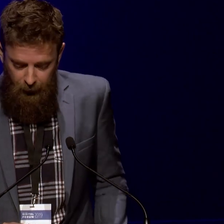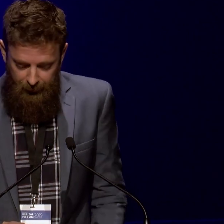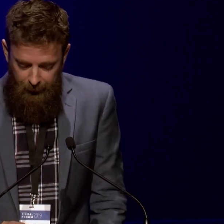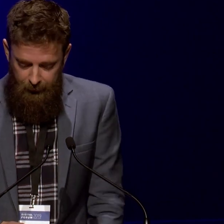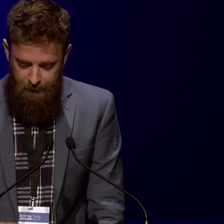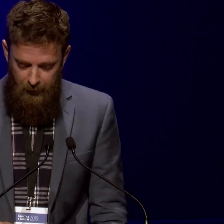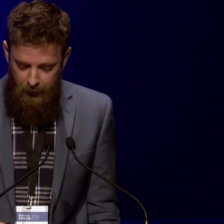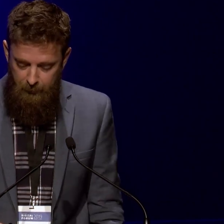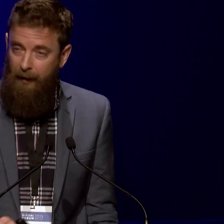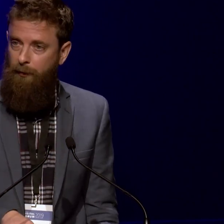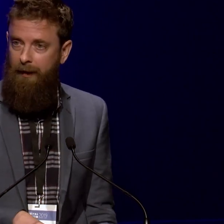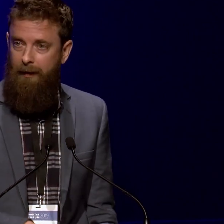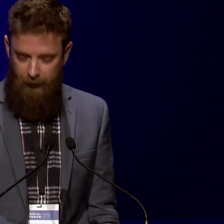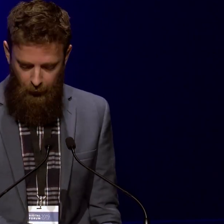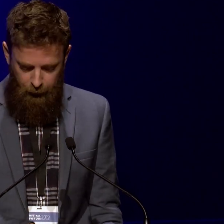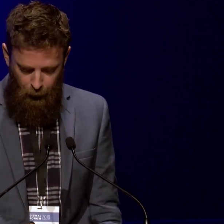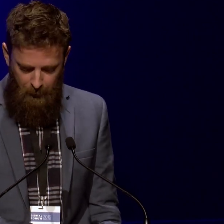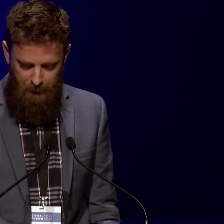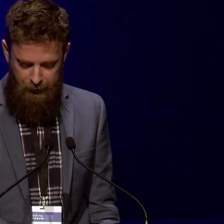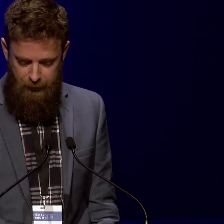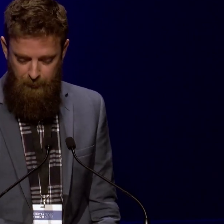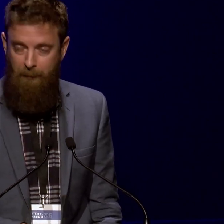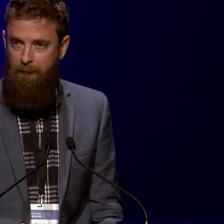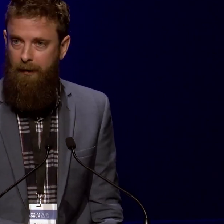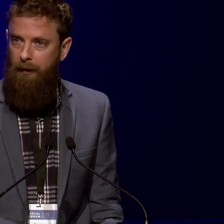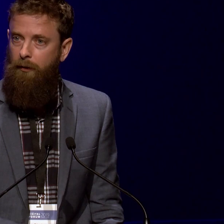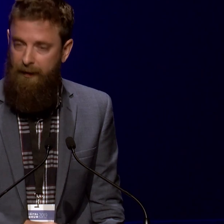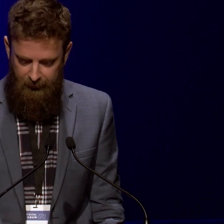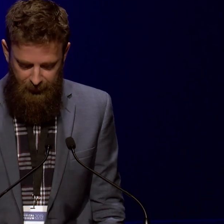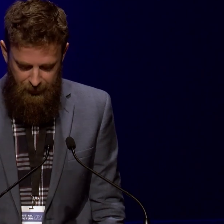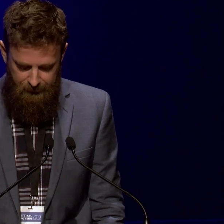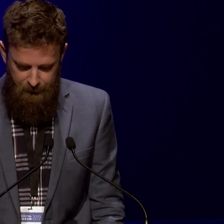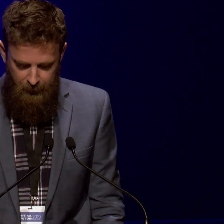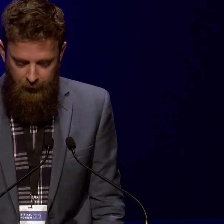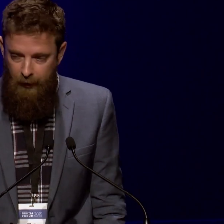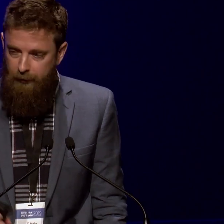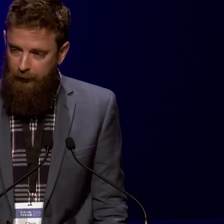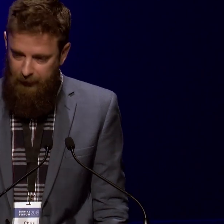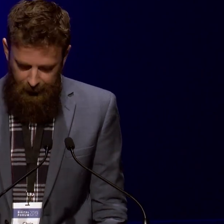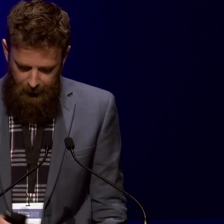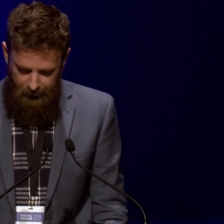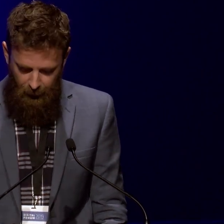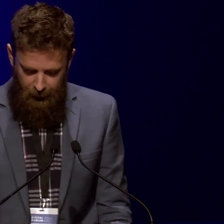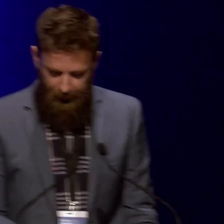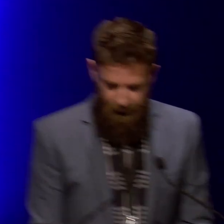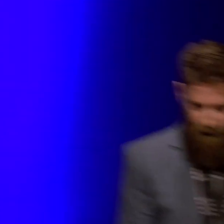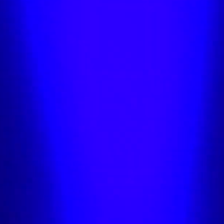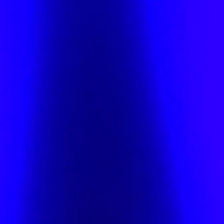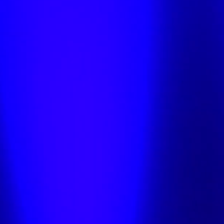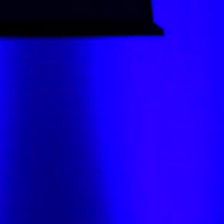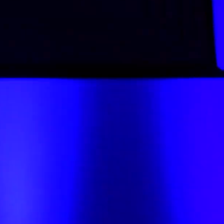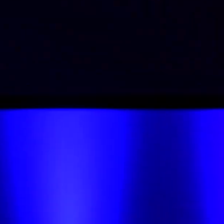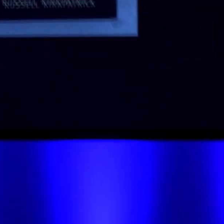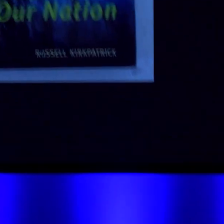atlases of New Zealand, but around 20 years ago, two were published by Bateman in quick succession. The New Zealand Historical Atlas